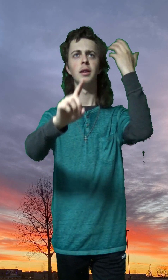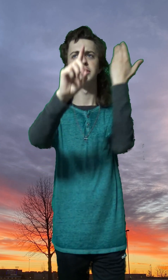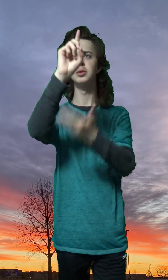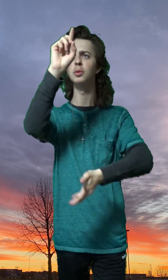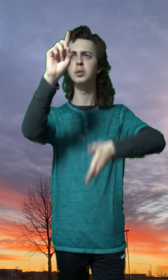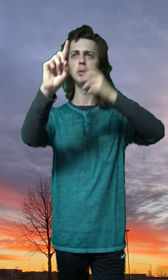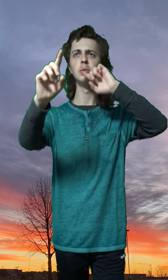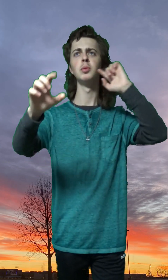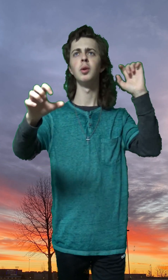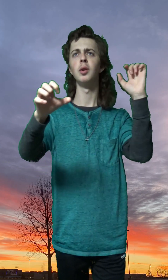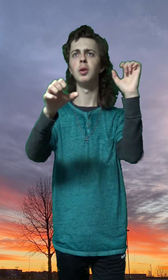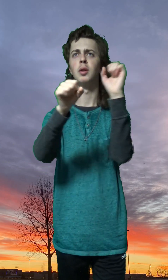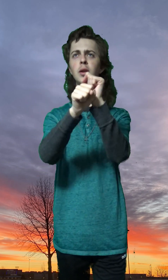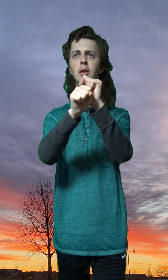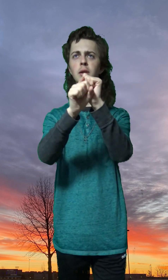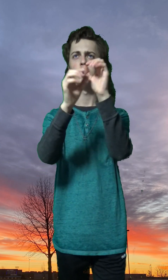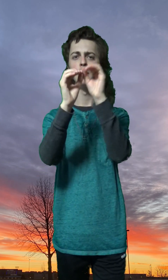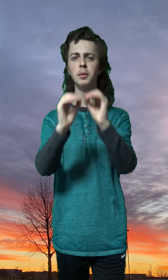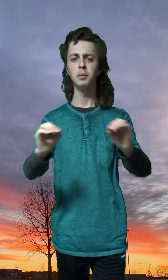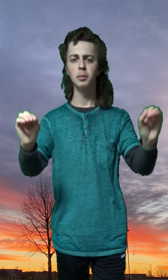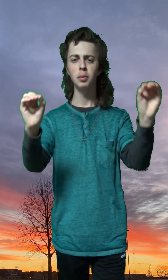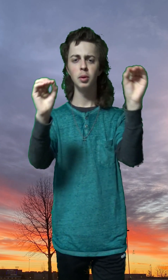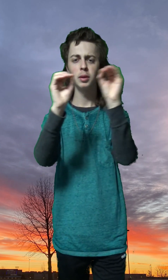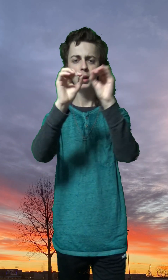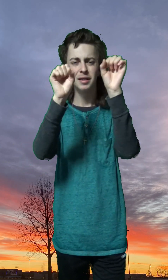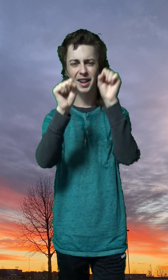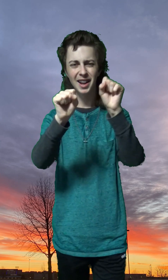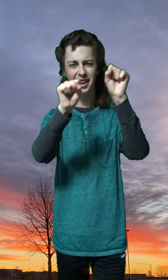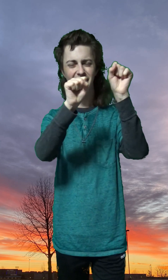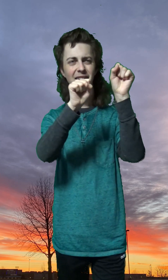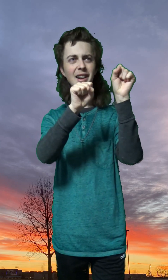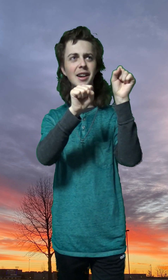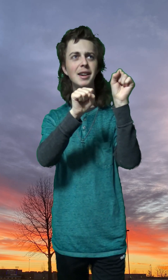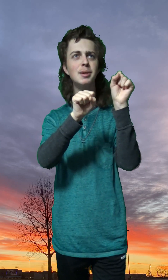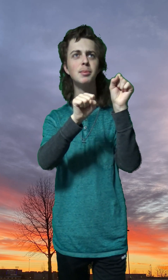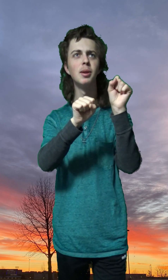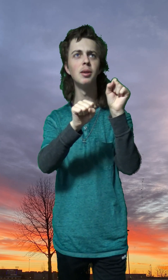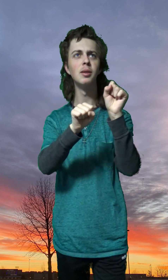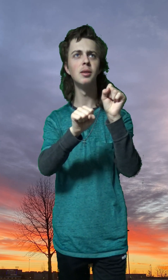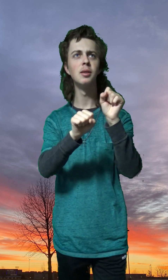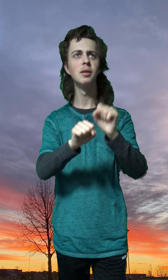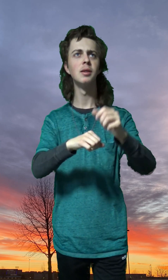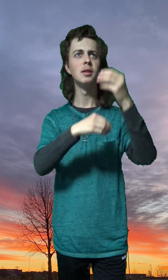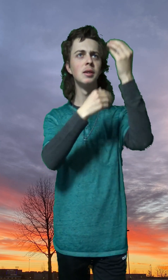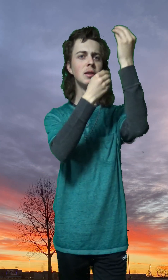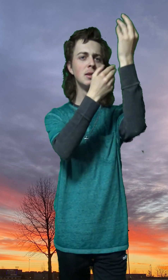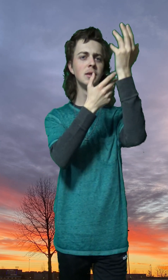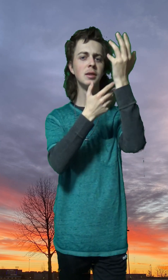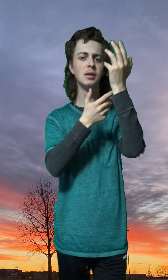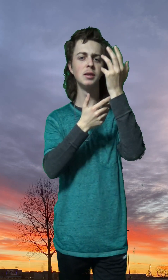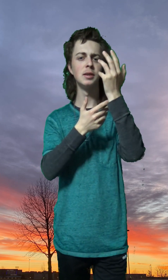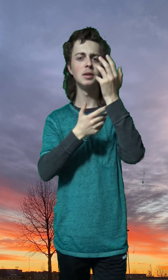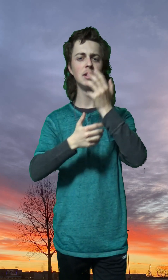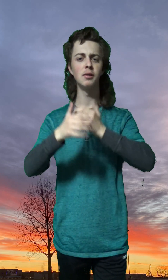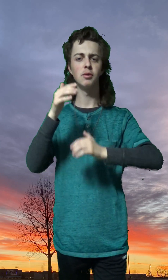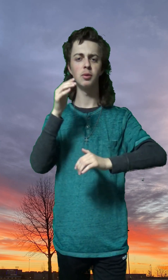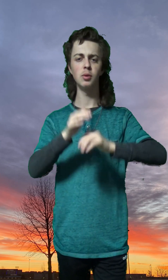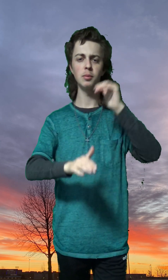that will never change Care for